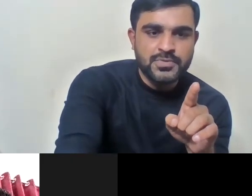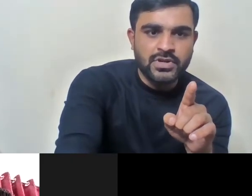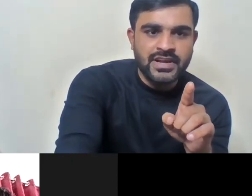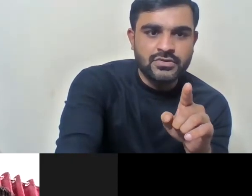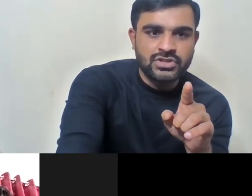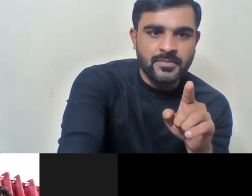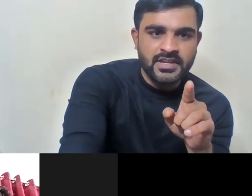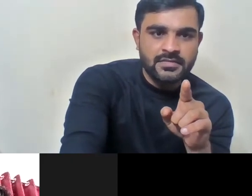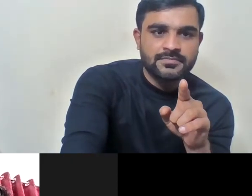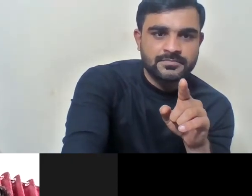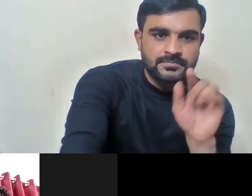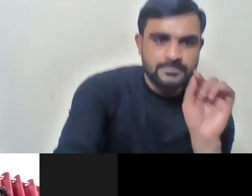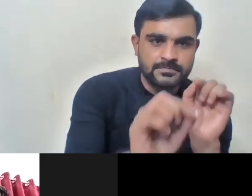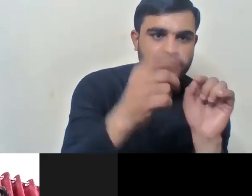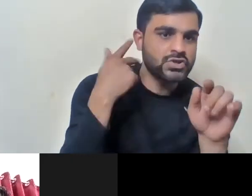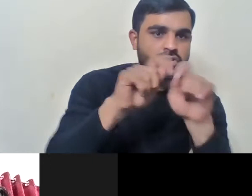Can you spotlight to Sodhamini?